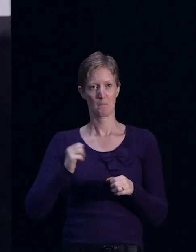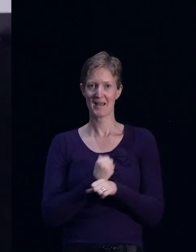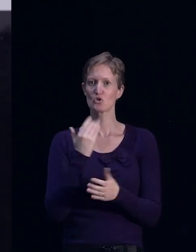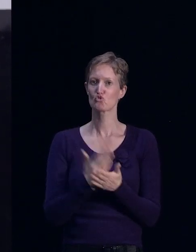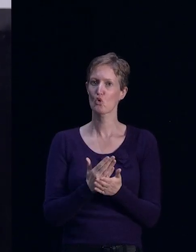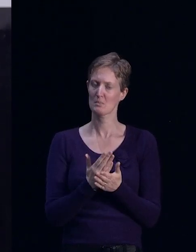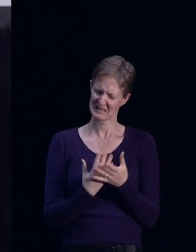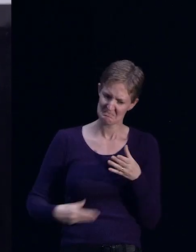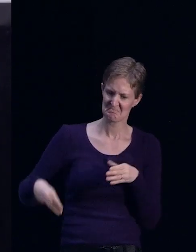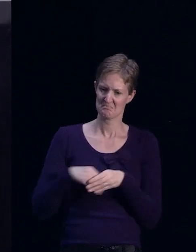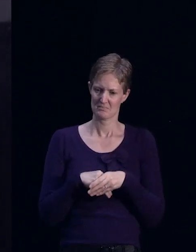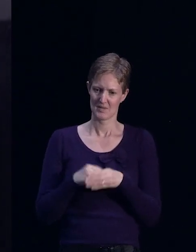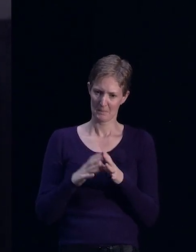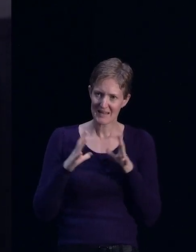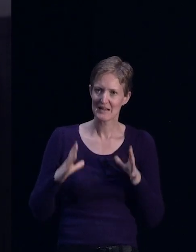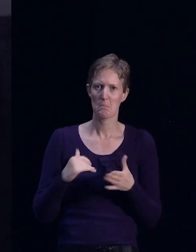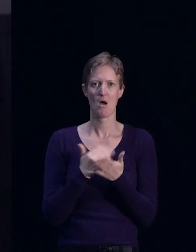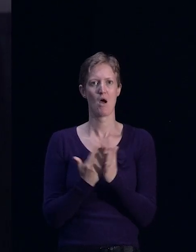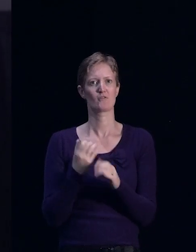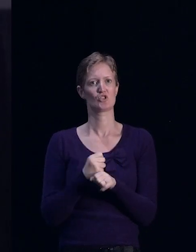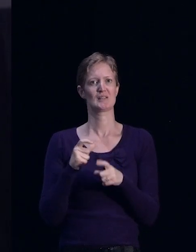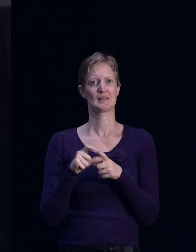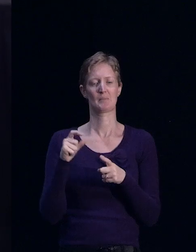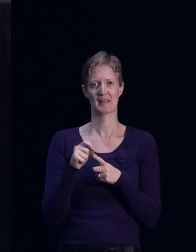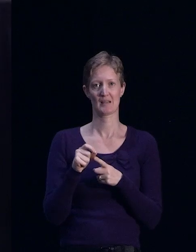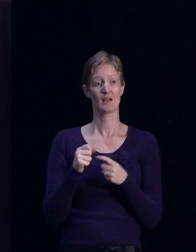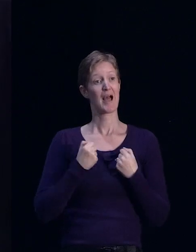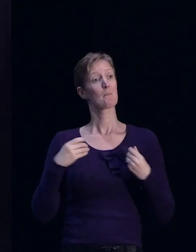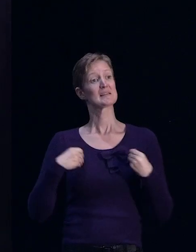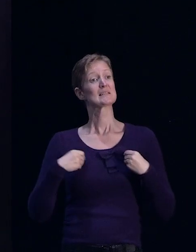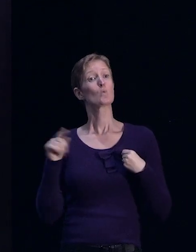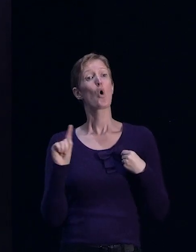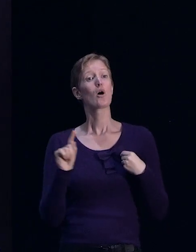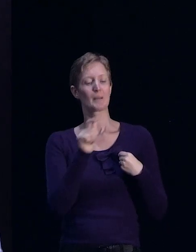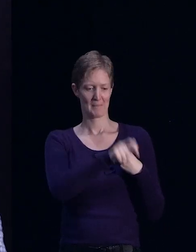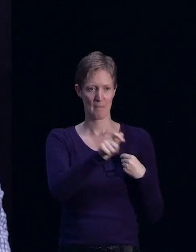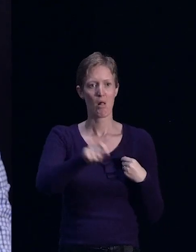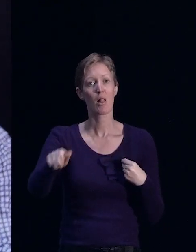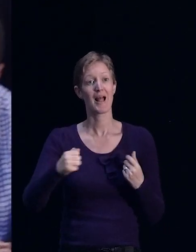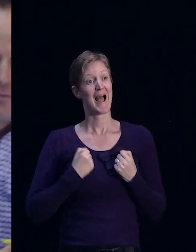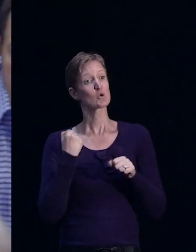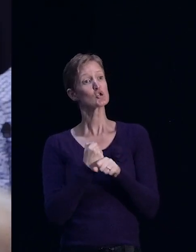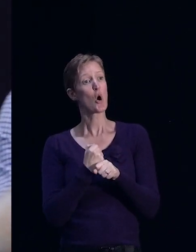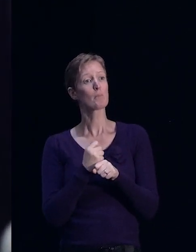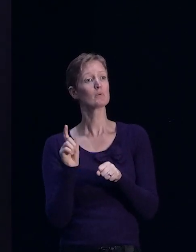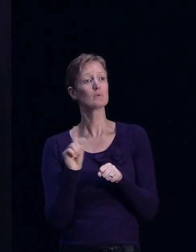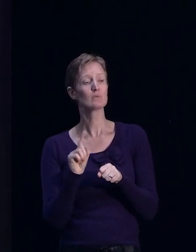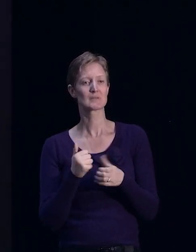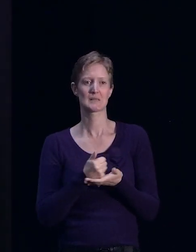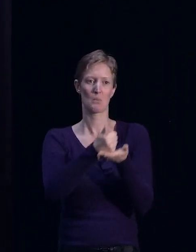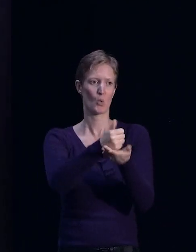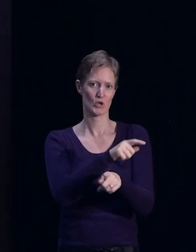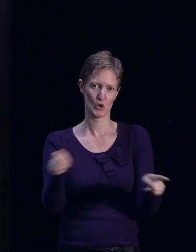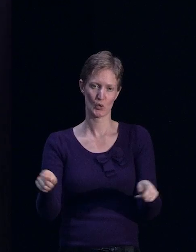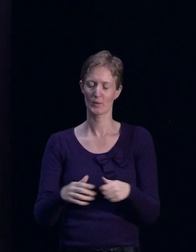provide that and we get things back on its feet. So our business is about people and we're here to support you. Great, thanks. Look, I agree